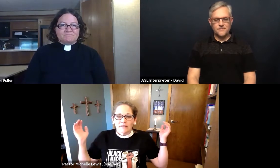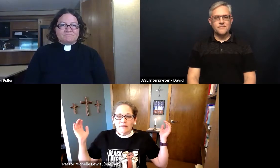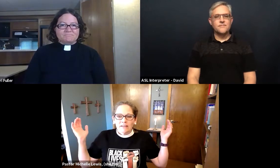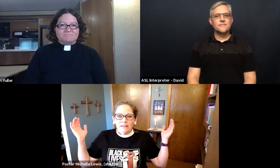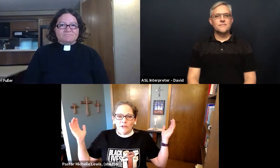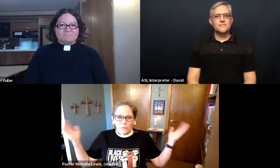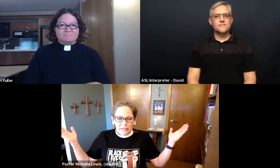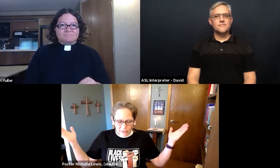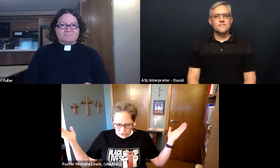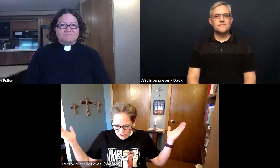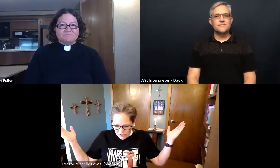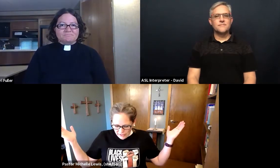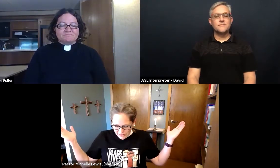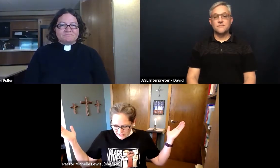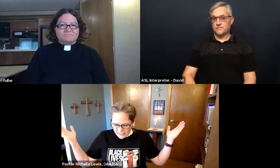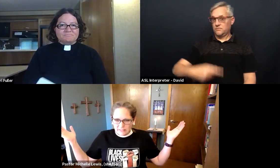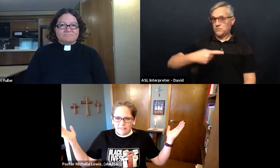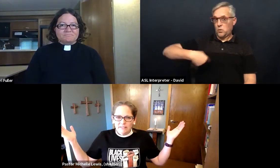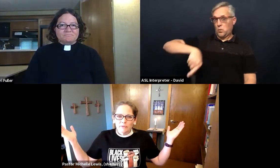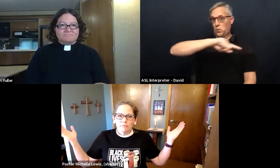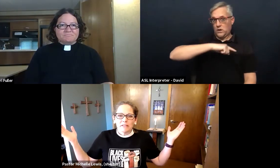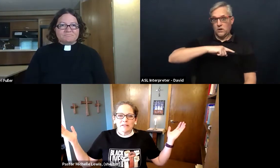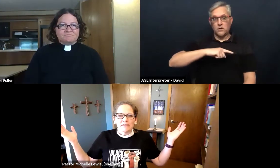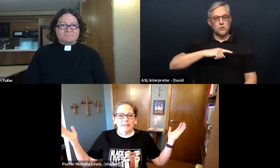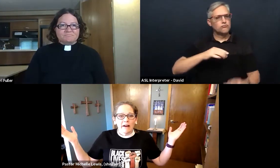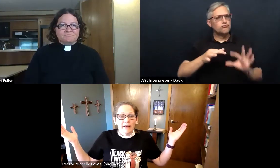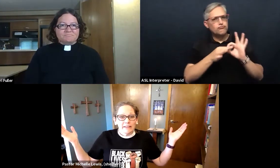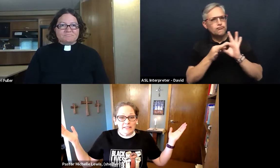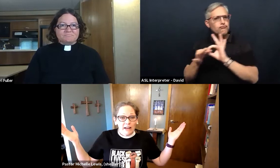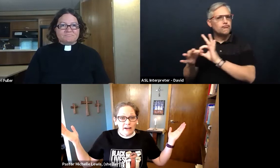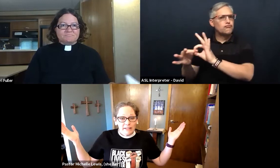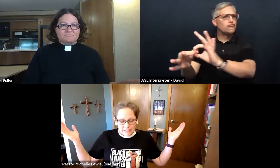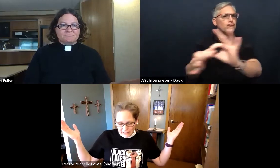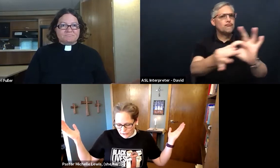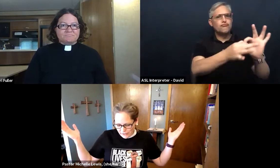We are all connected because God is kind and good.